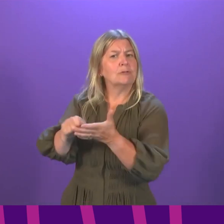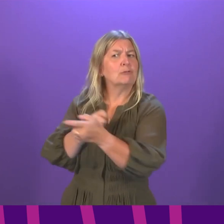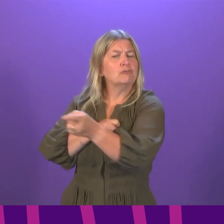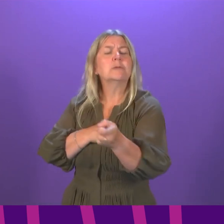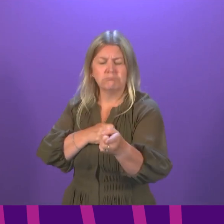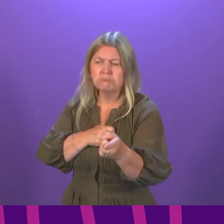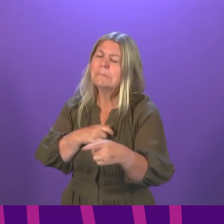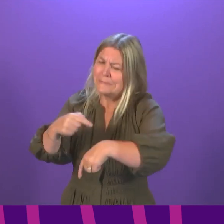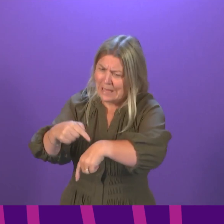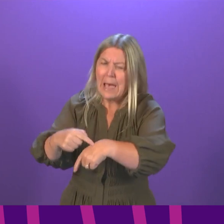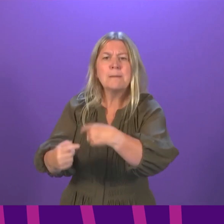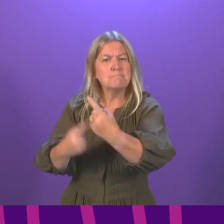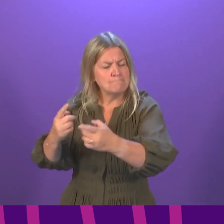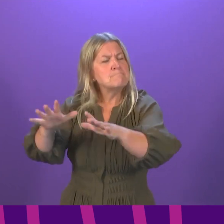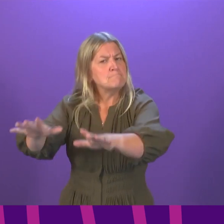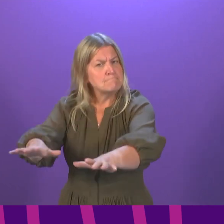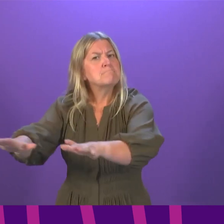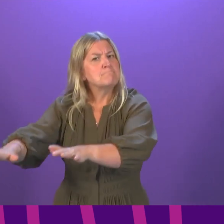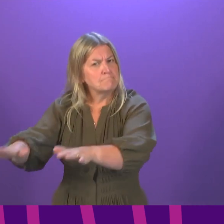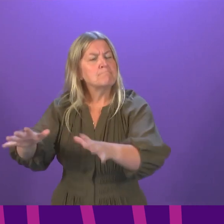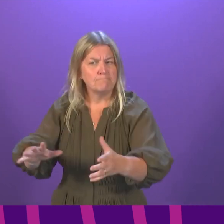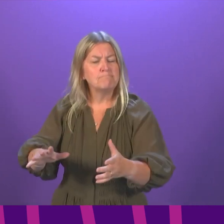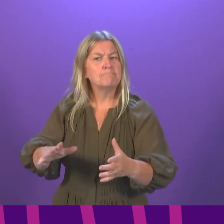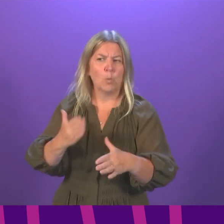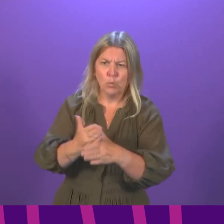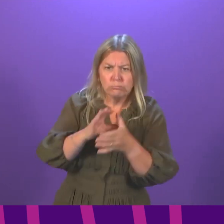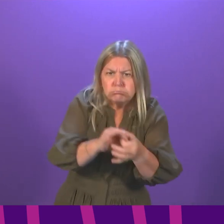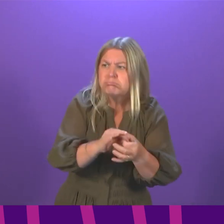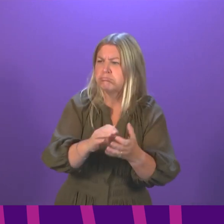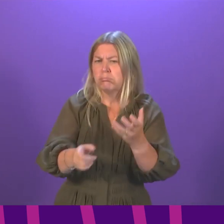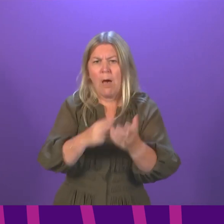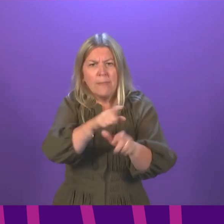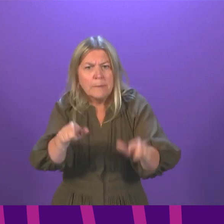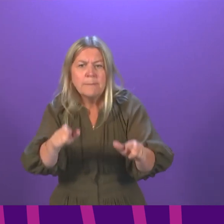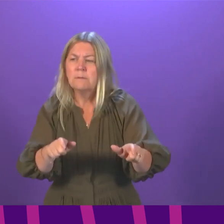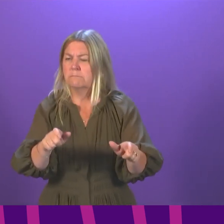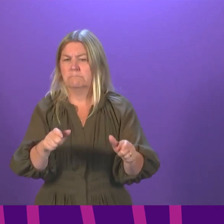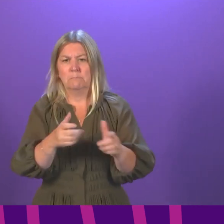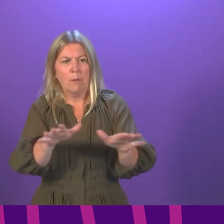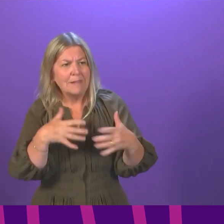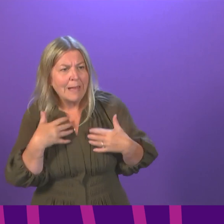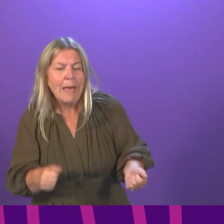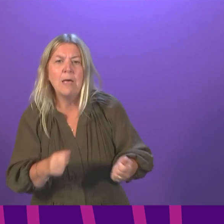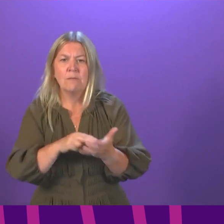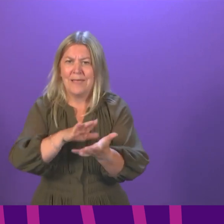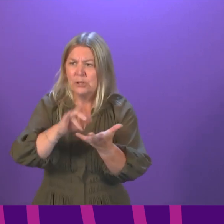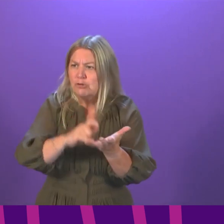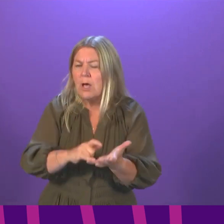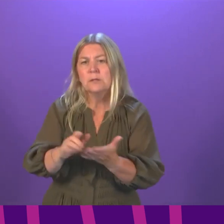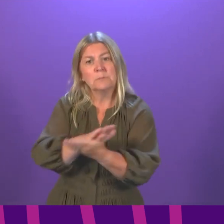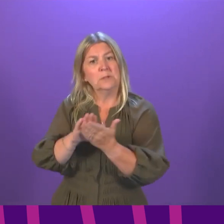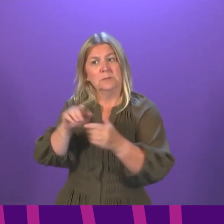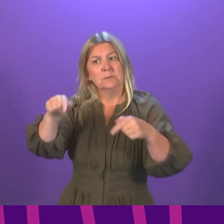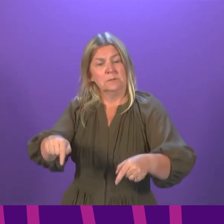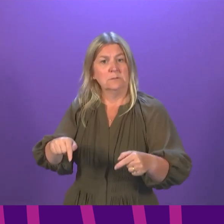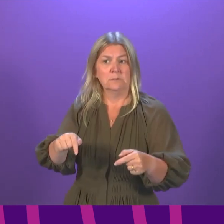officials working in the Health Department here in the Scottish Government, but with people across the Health Service to make sure that our NHS recovery plan, which will